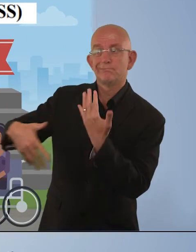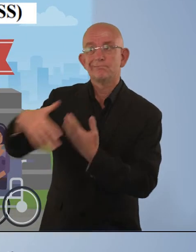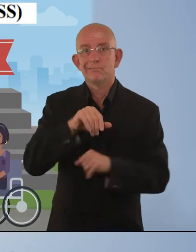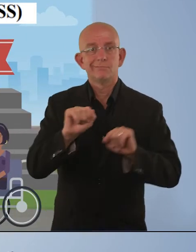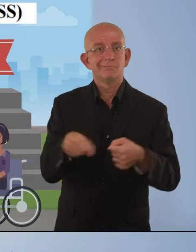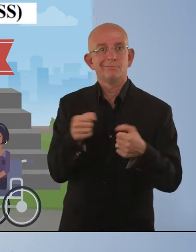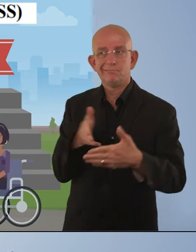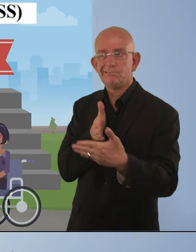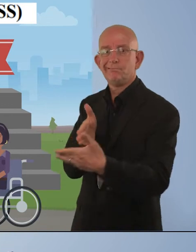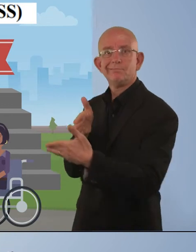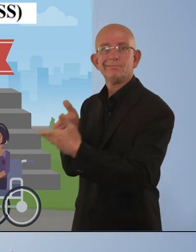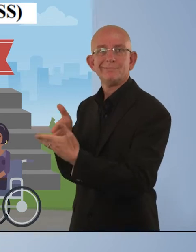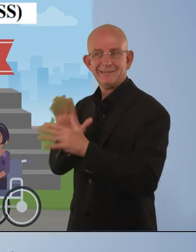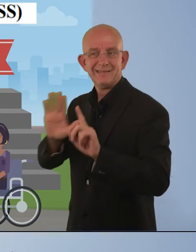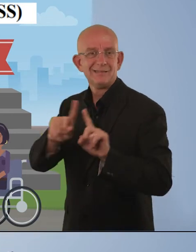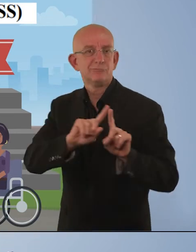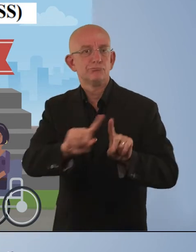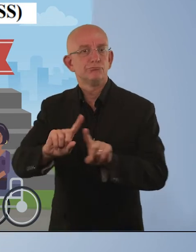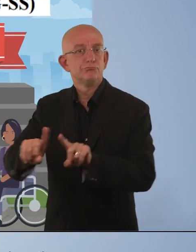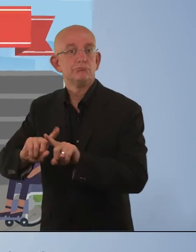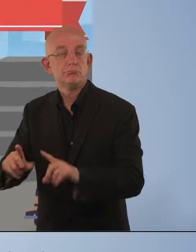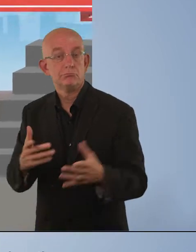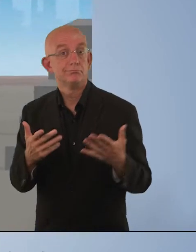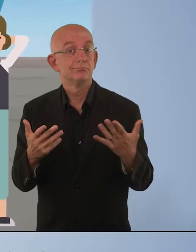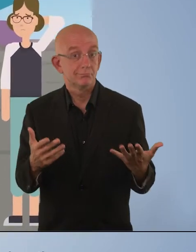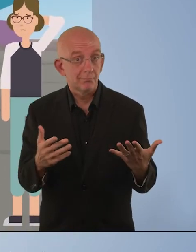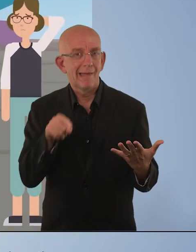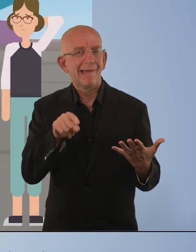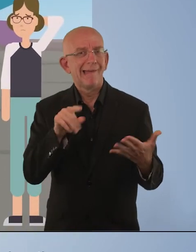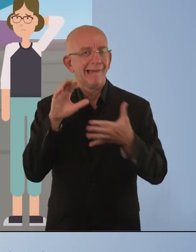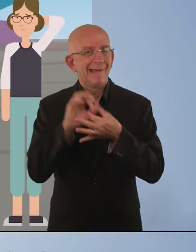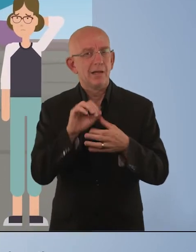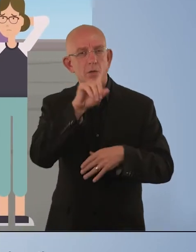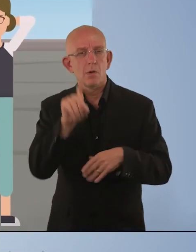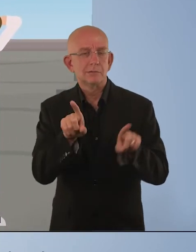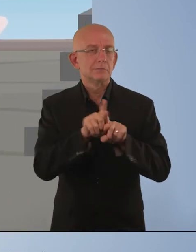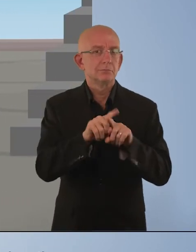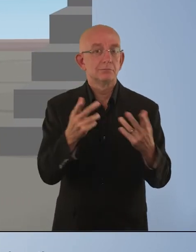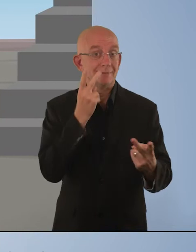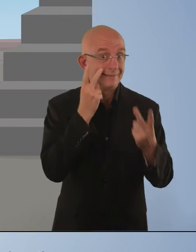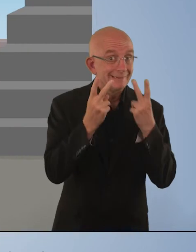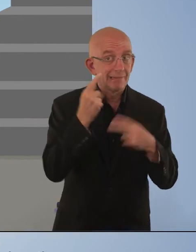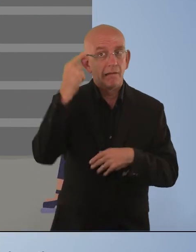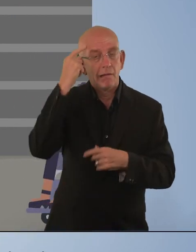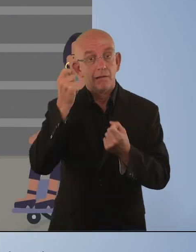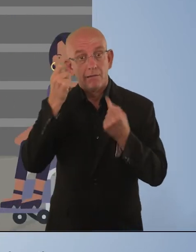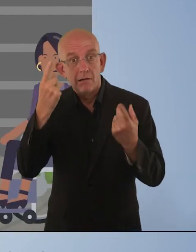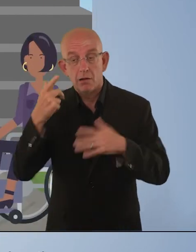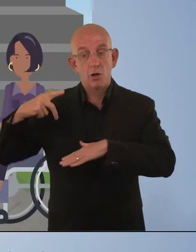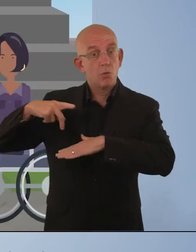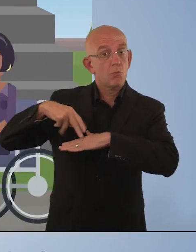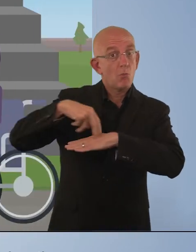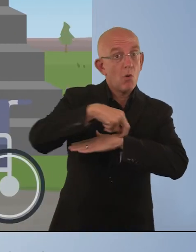limitations in an unaccommodating environment. It asks about difficulties with basic actions such as seeing, cognition,